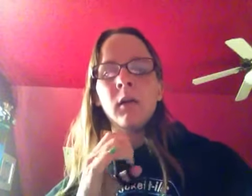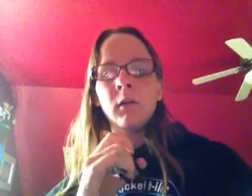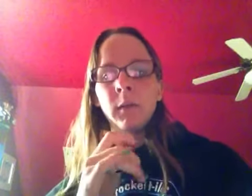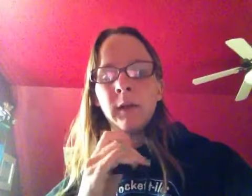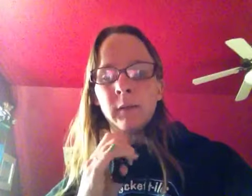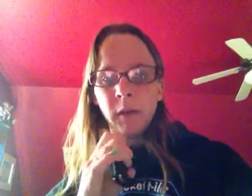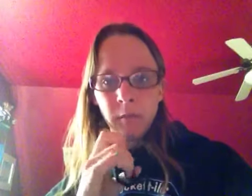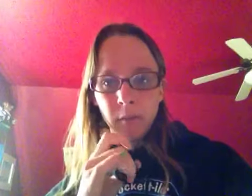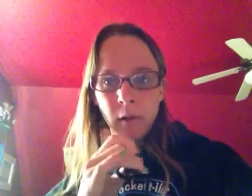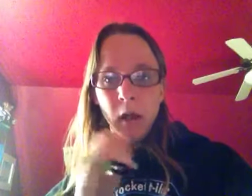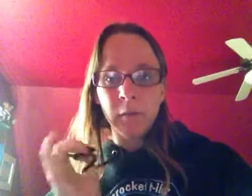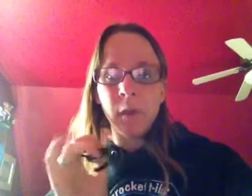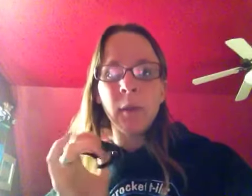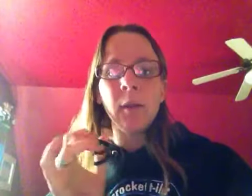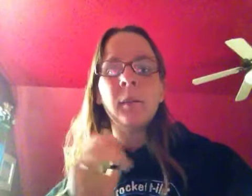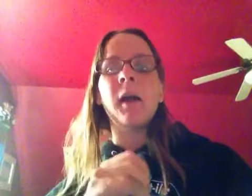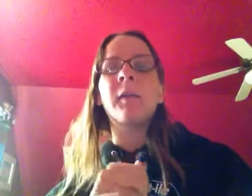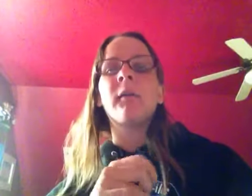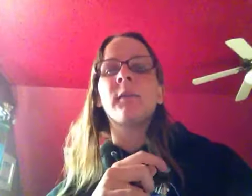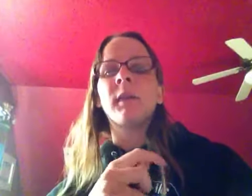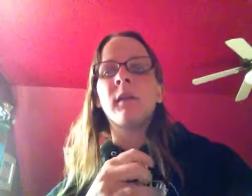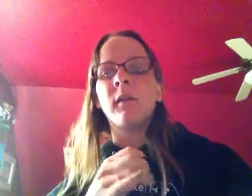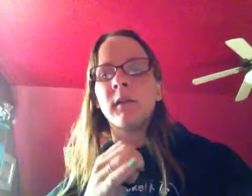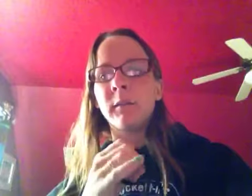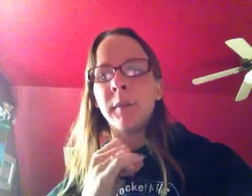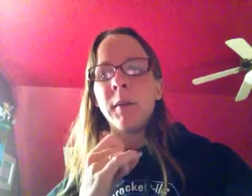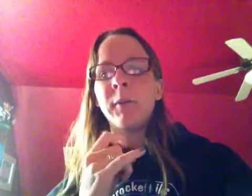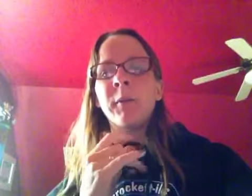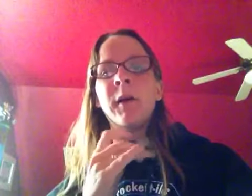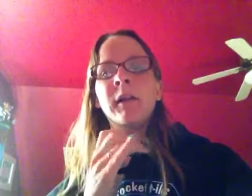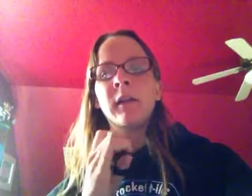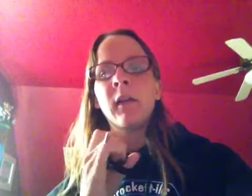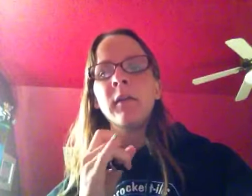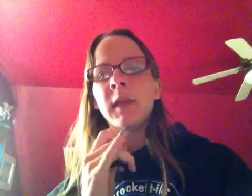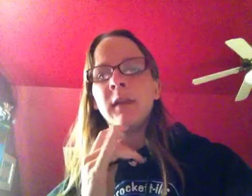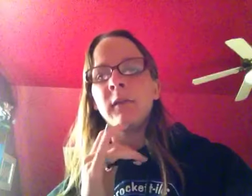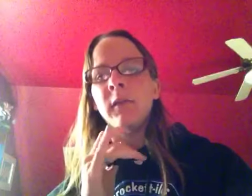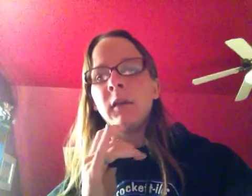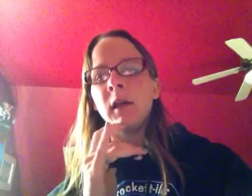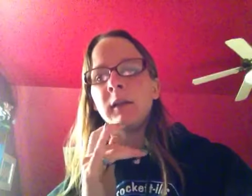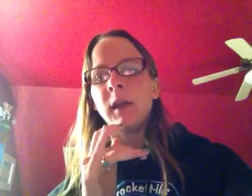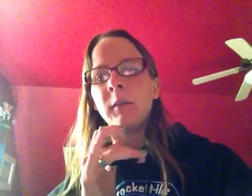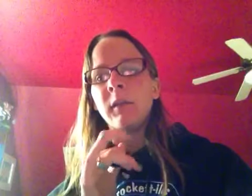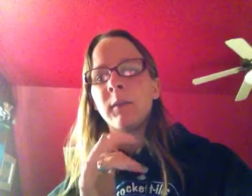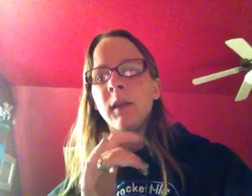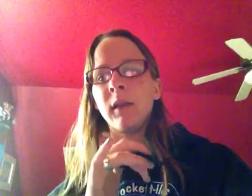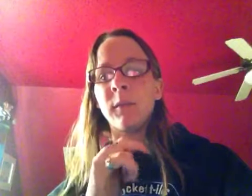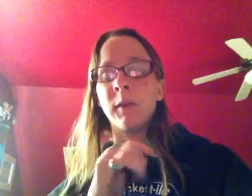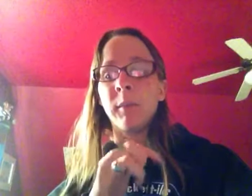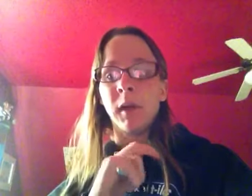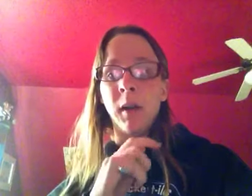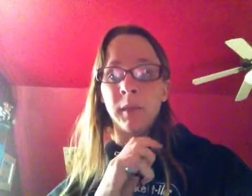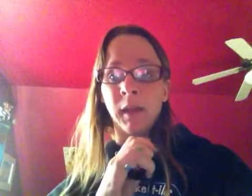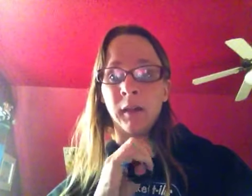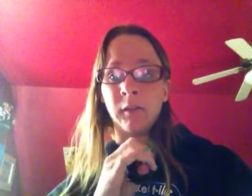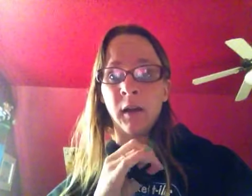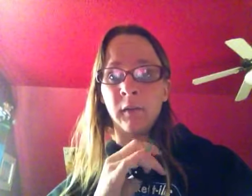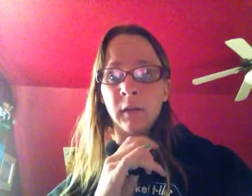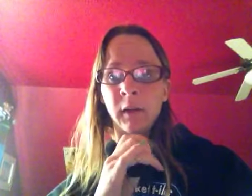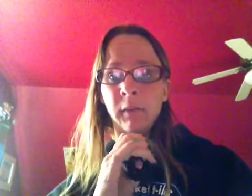oh, wait I forgot my grandpa got that for me so I told my mom I've been wanting to go there for a long time just because my grandpa got me that gift card and I